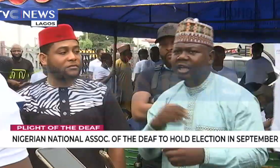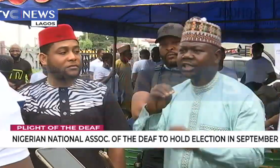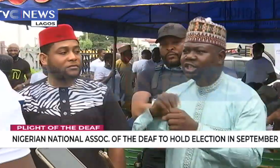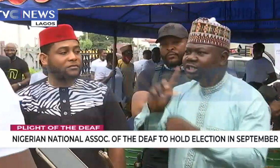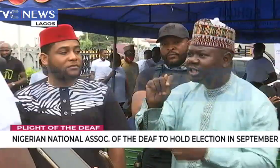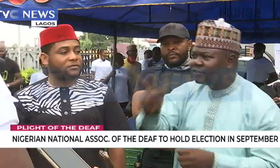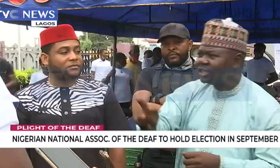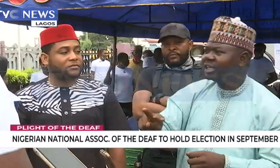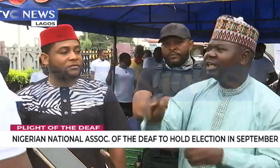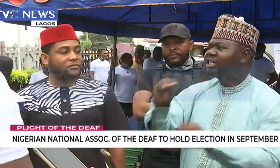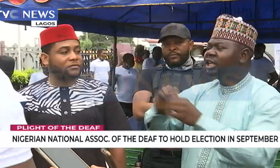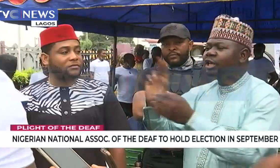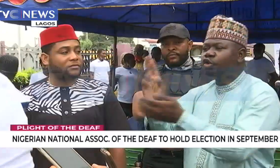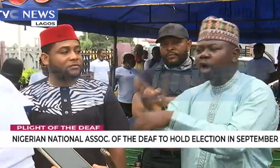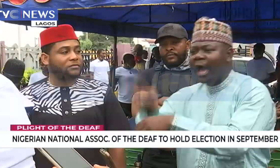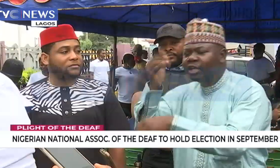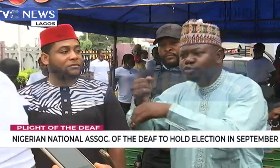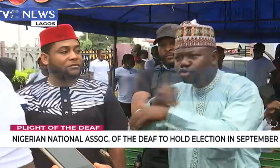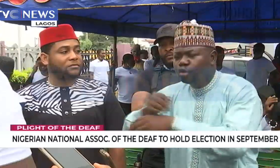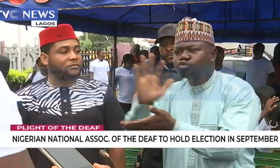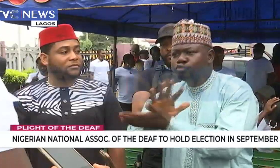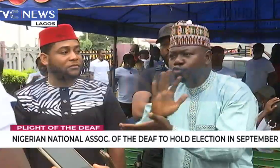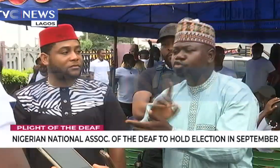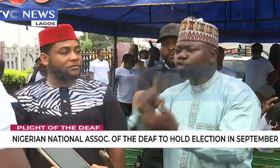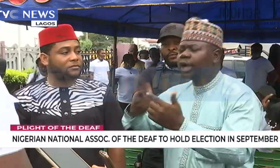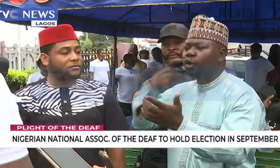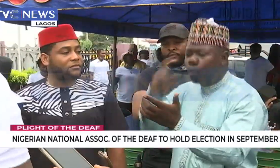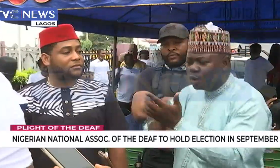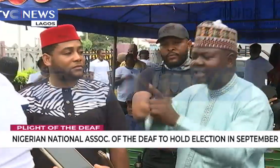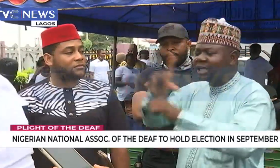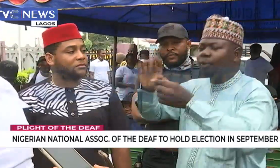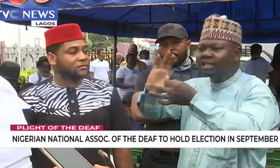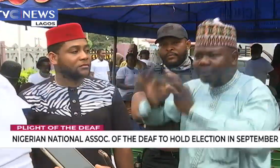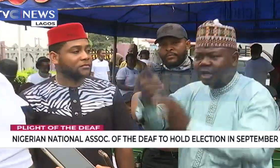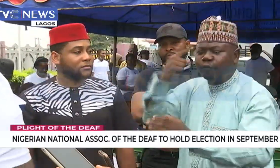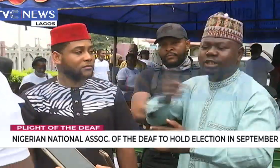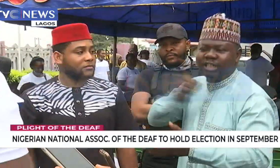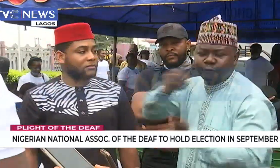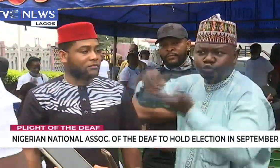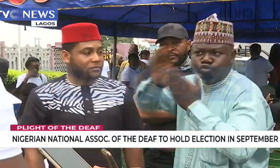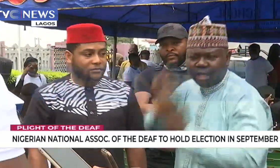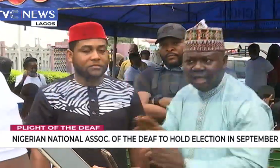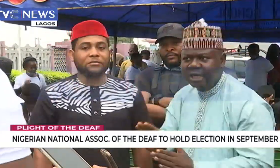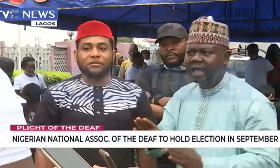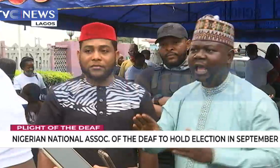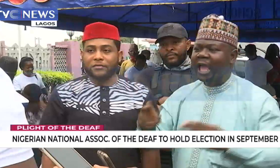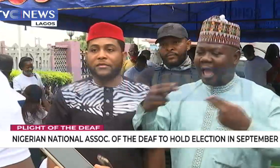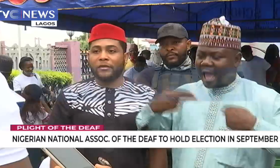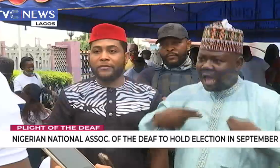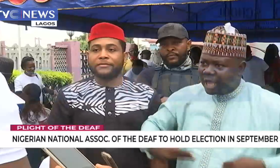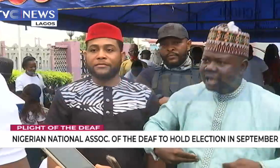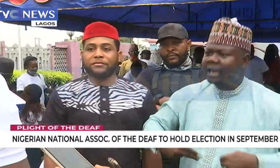The hospitals, television, education centers, everywhere, that there will be interpreters for the deaf people.